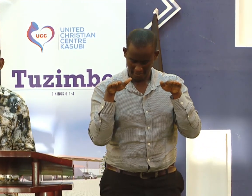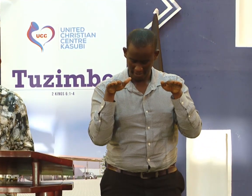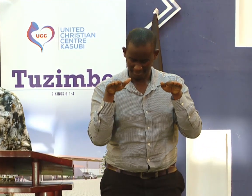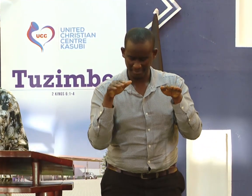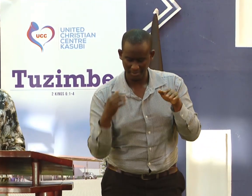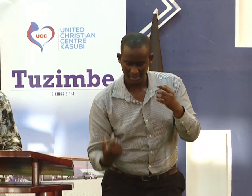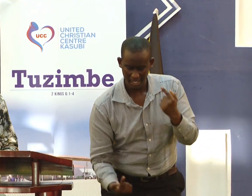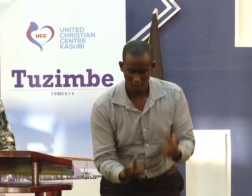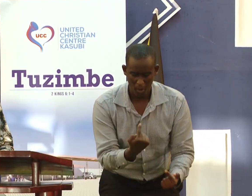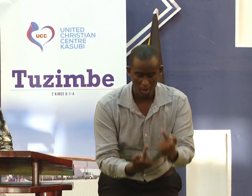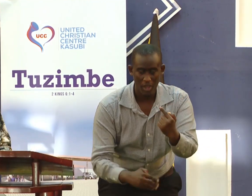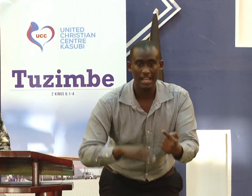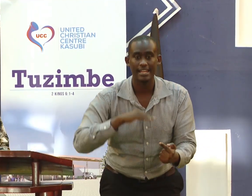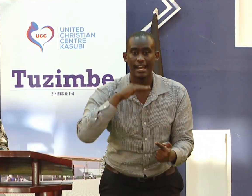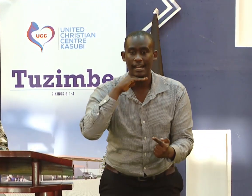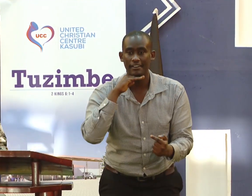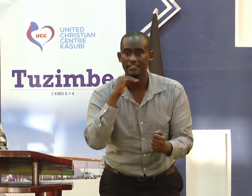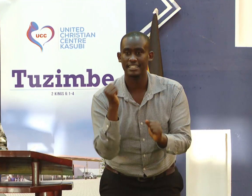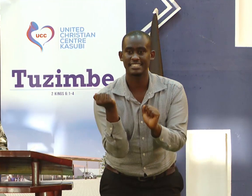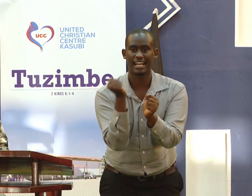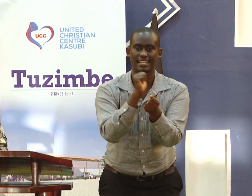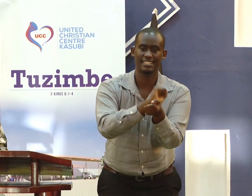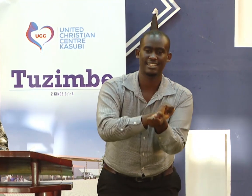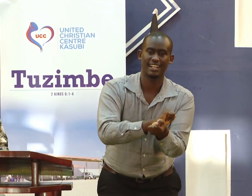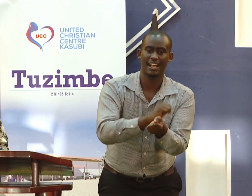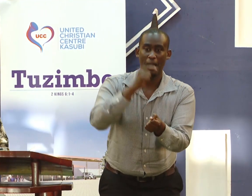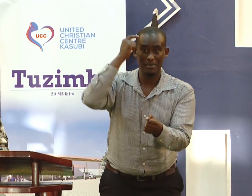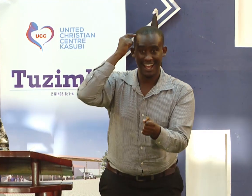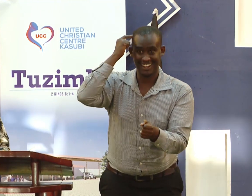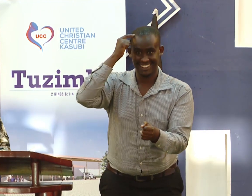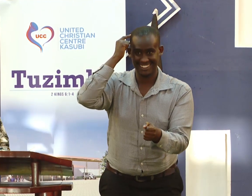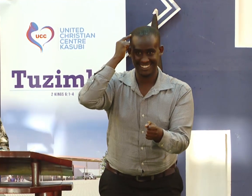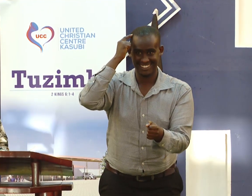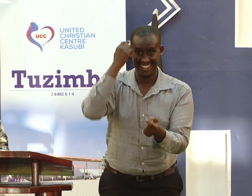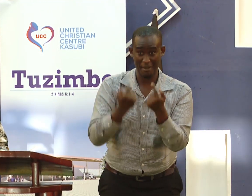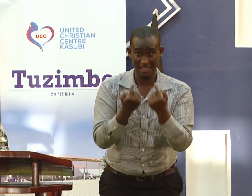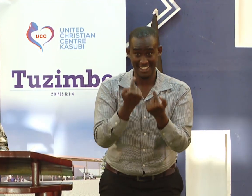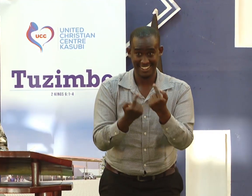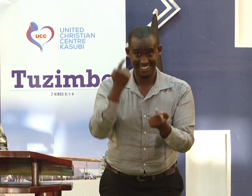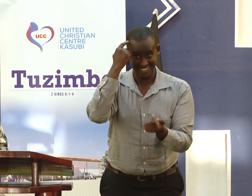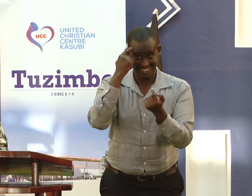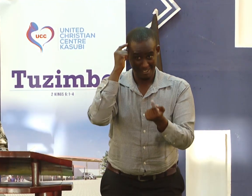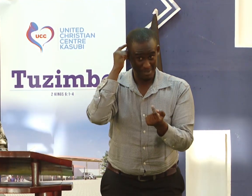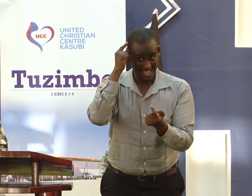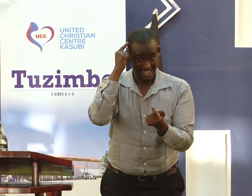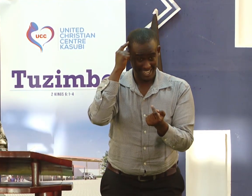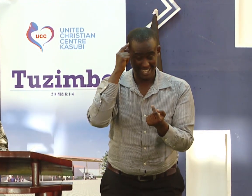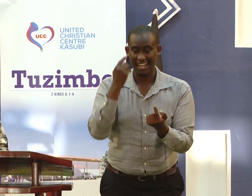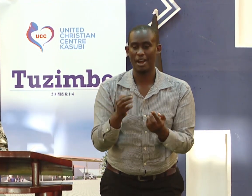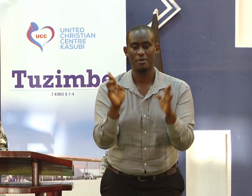For those who prepare food, when you prepare food and don't put enough fire, that food does not get ready.